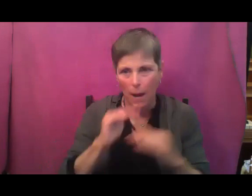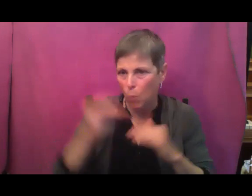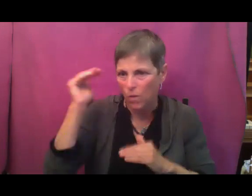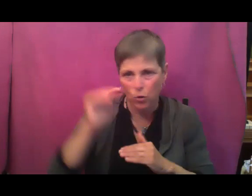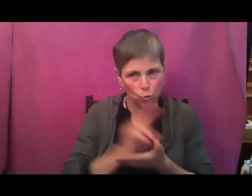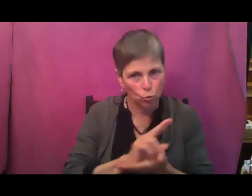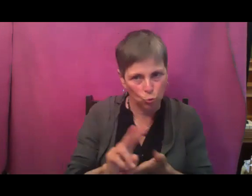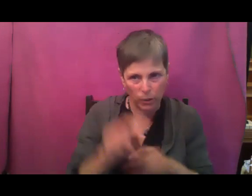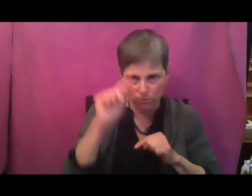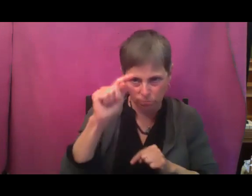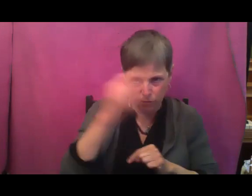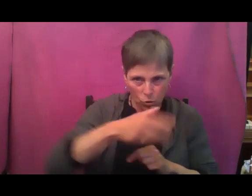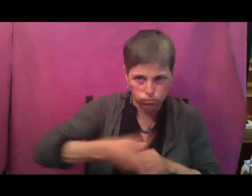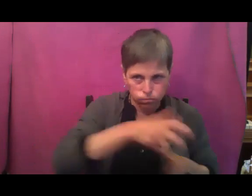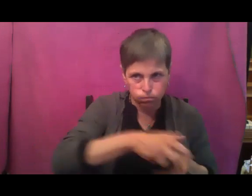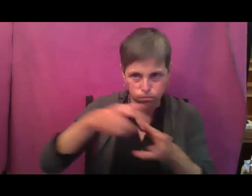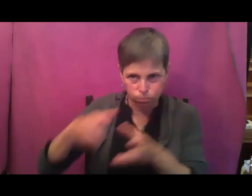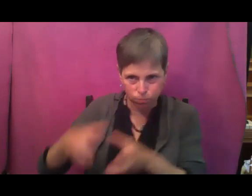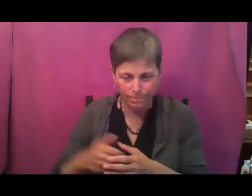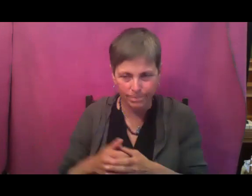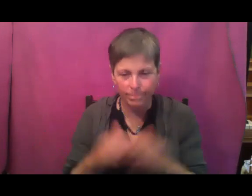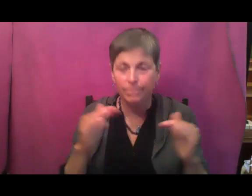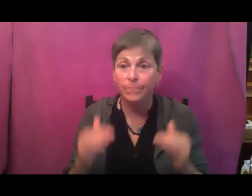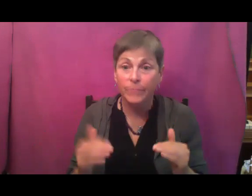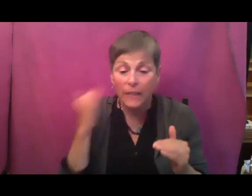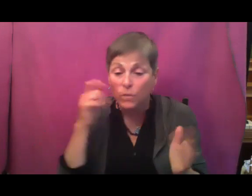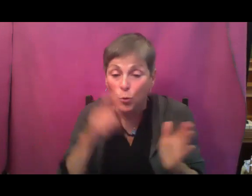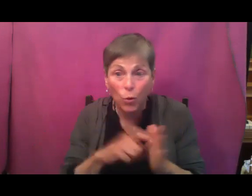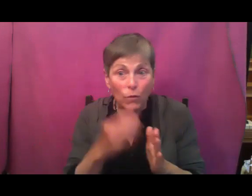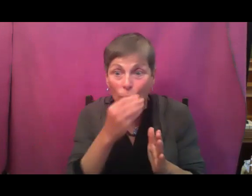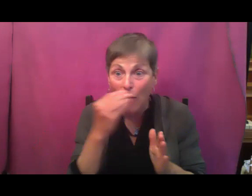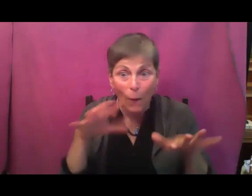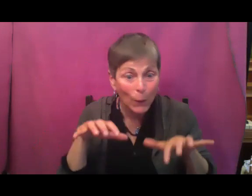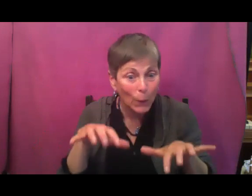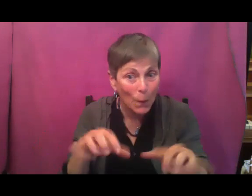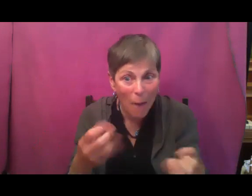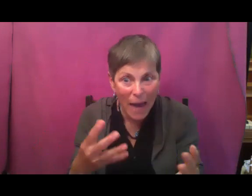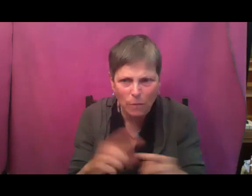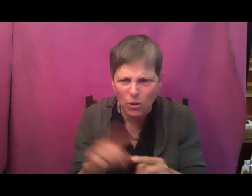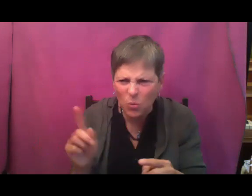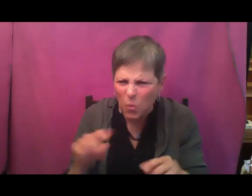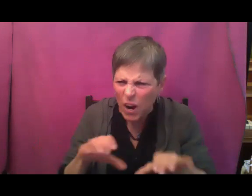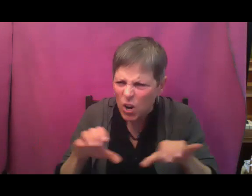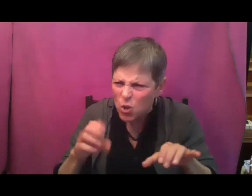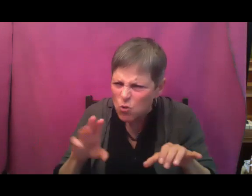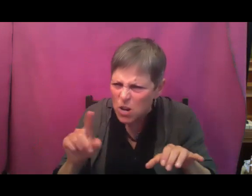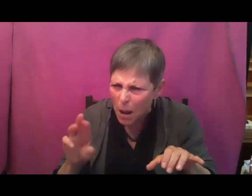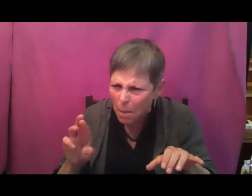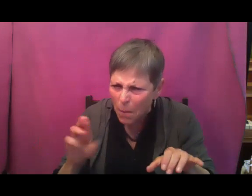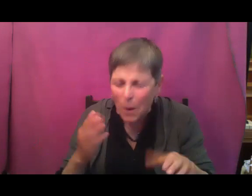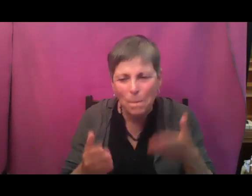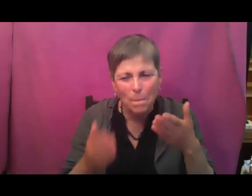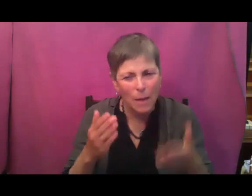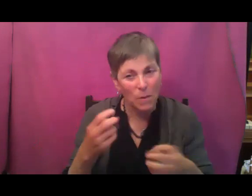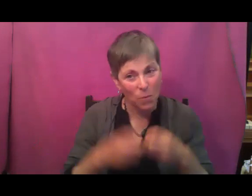blossoms, but very few fruit, that is most likely either because you have a nutrient deficiency or a pollination issue.